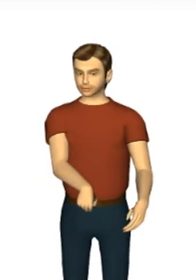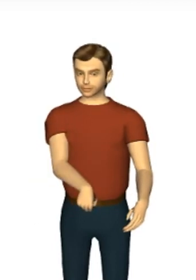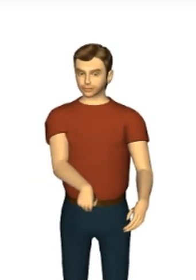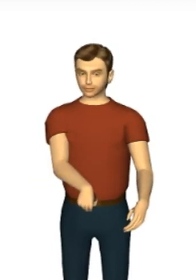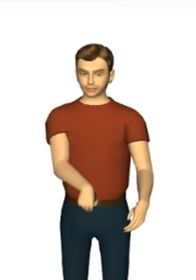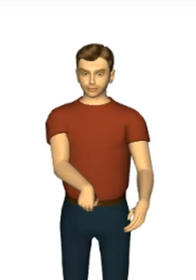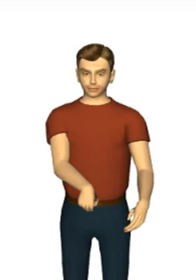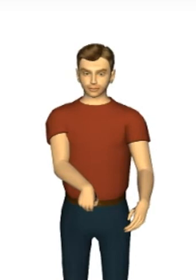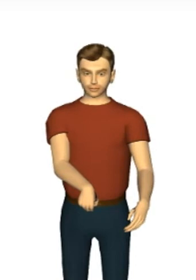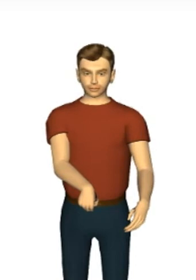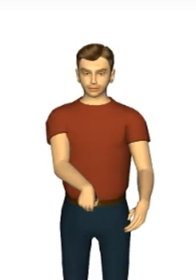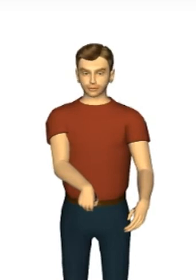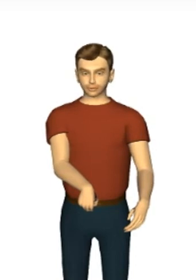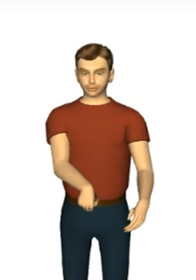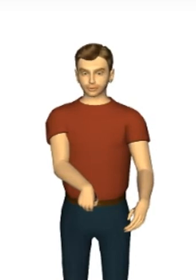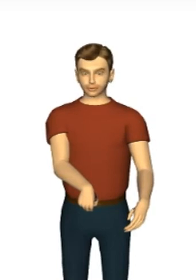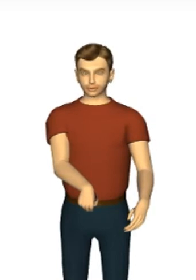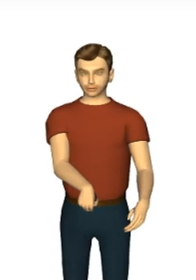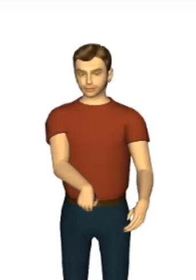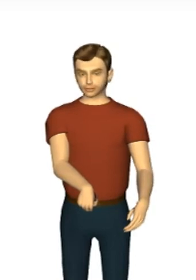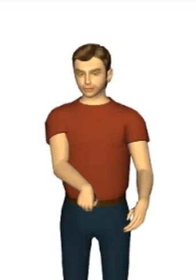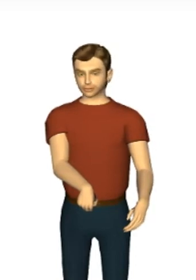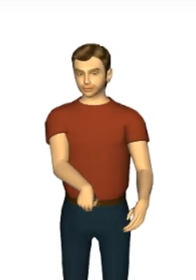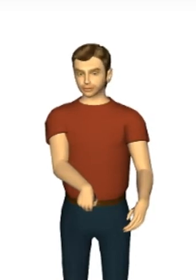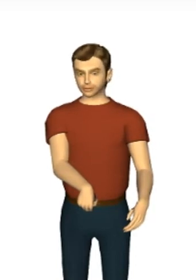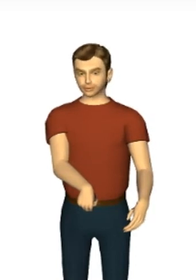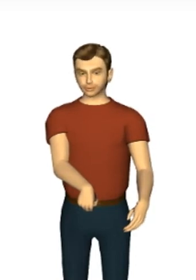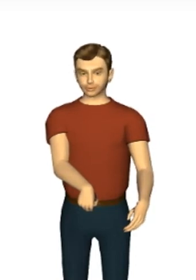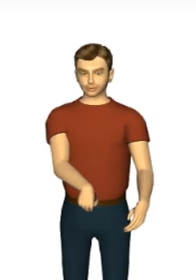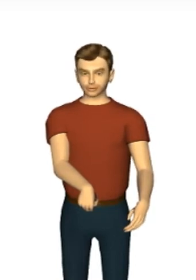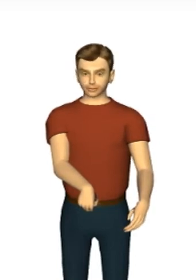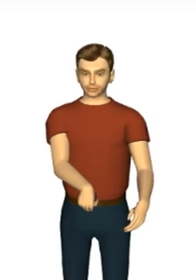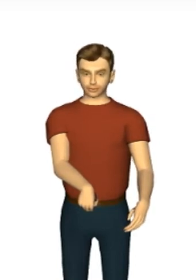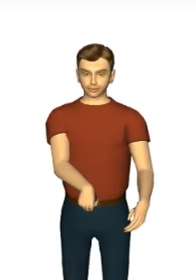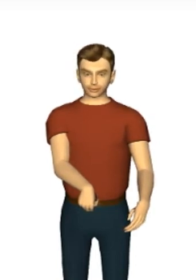play sequence of you hungry. And then the sign of you hungry is played.